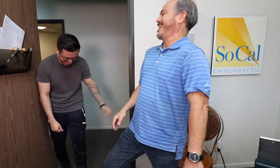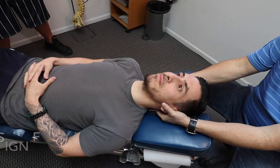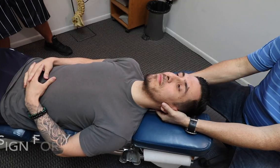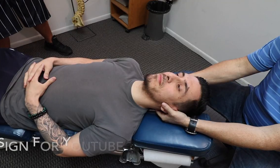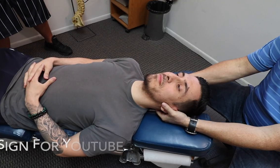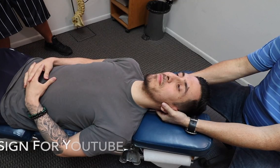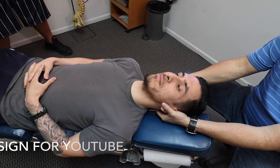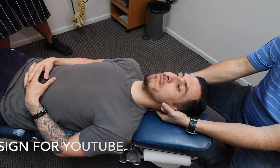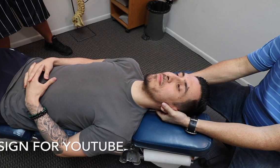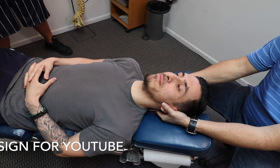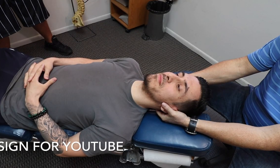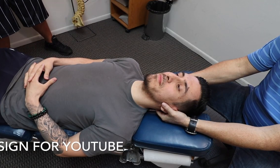There's a sign for YouTube. that's YouTube?